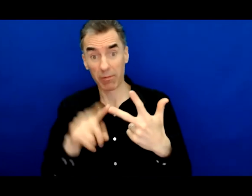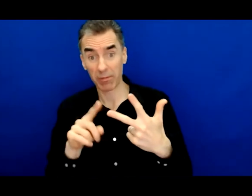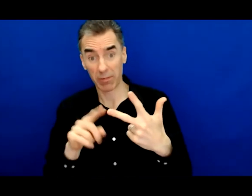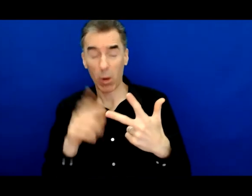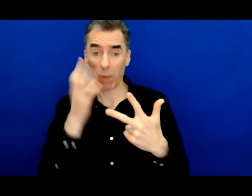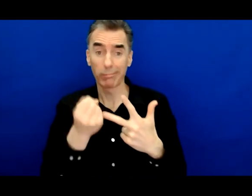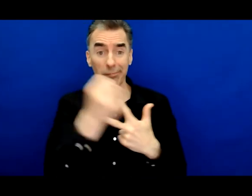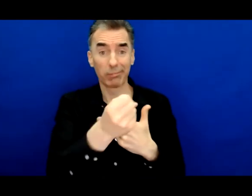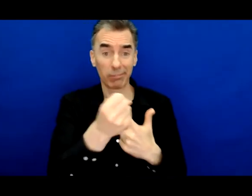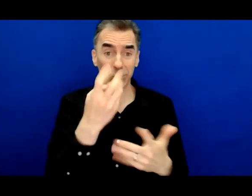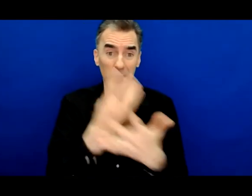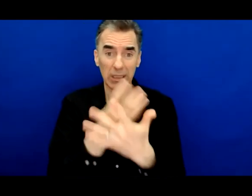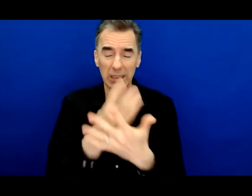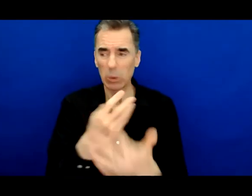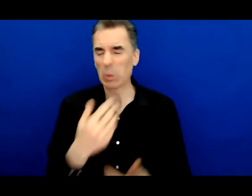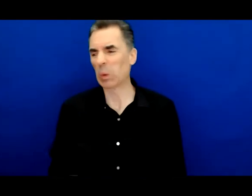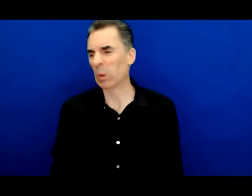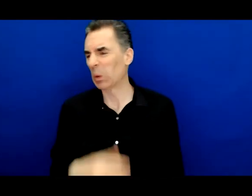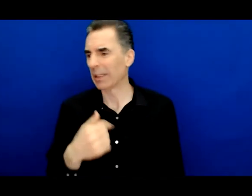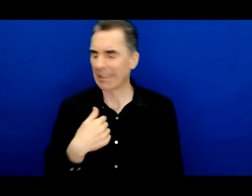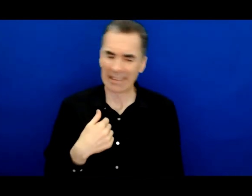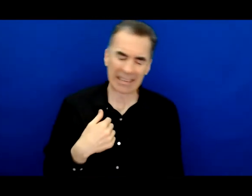and I knew the work would be hard and difficult